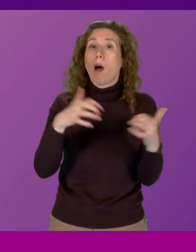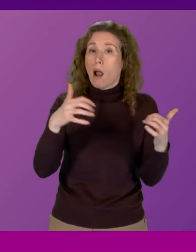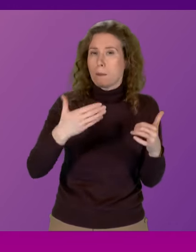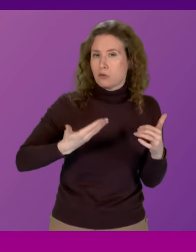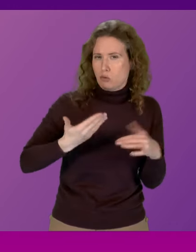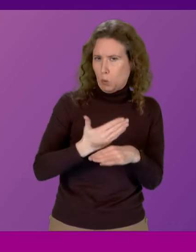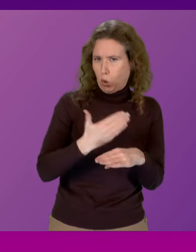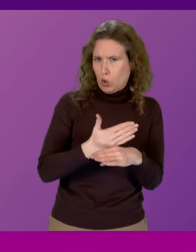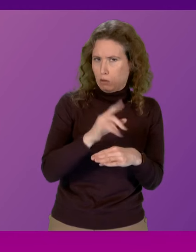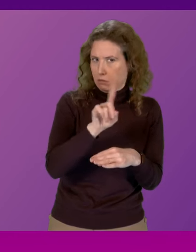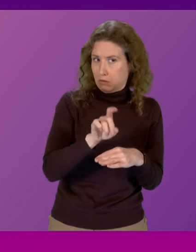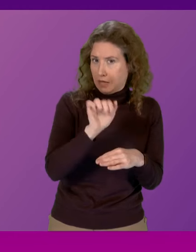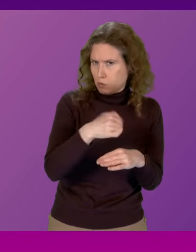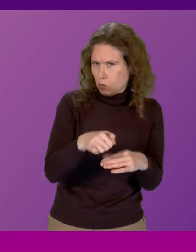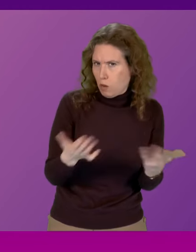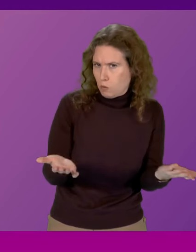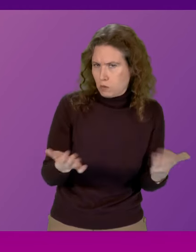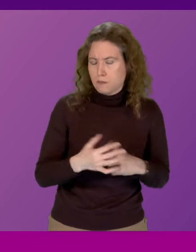no? First Minister.